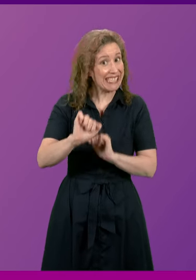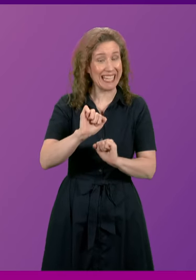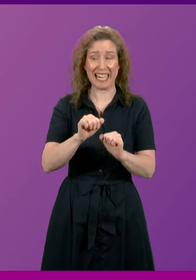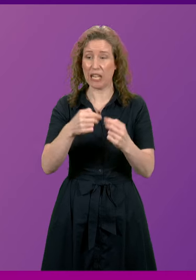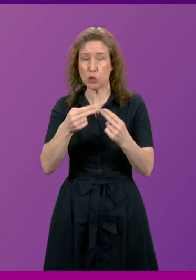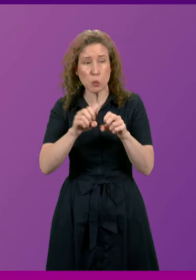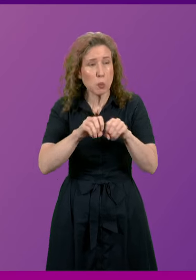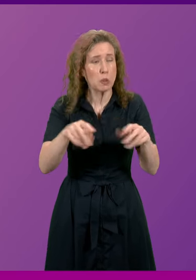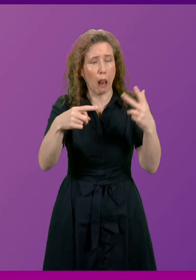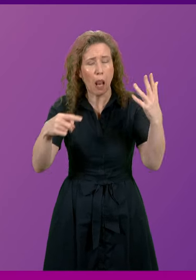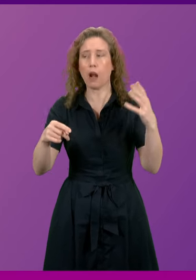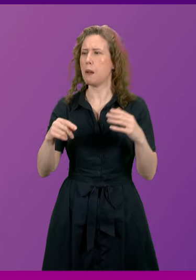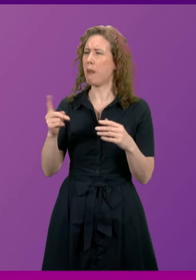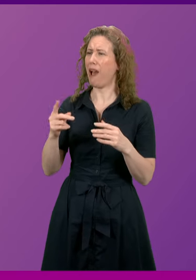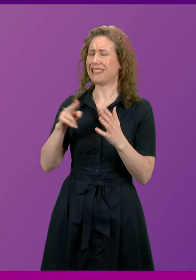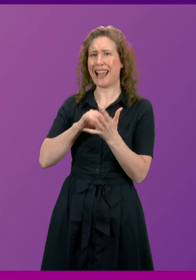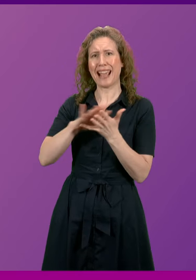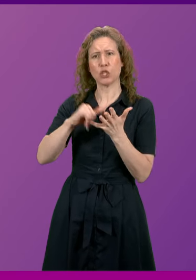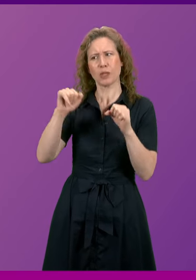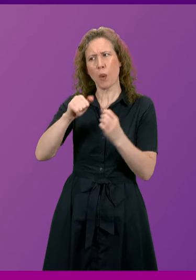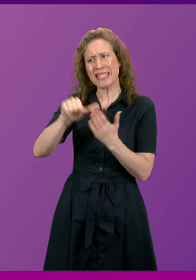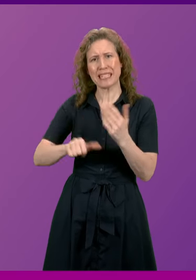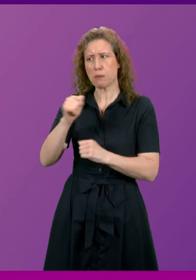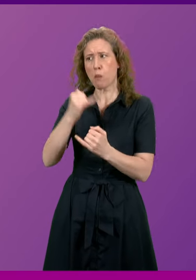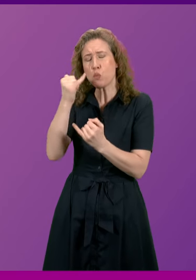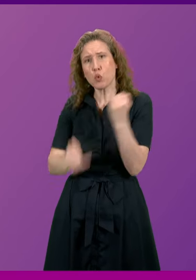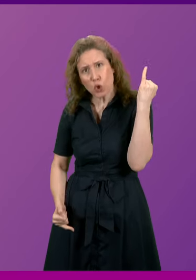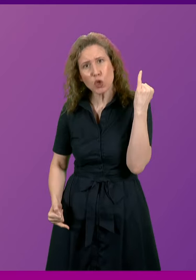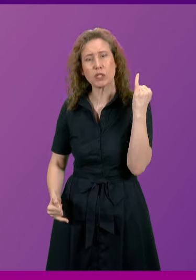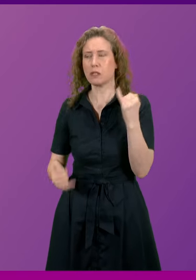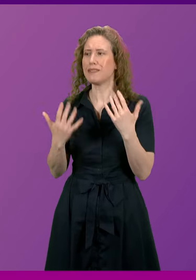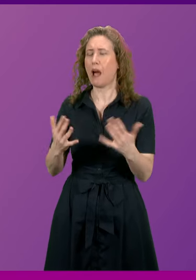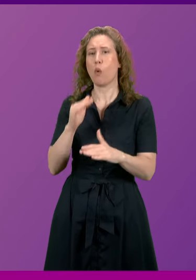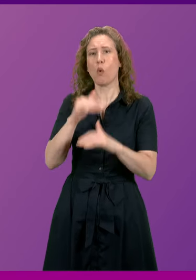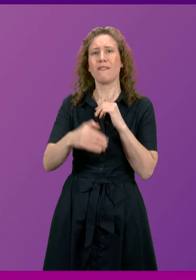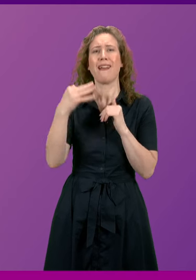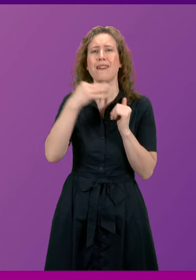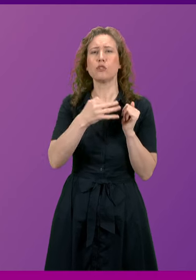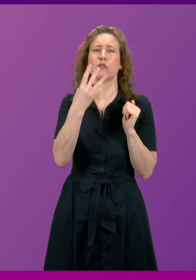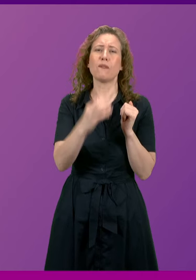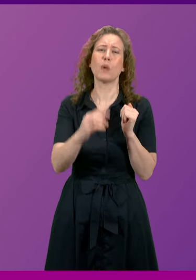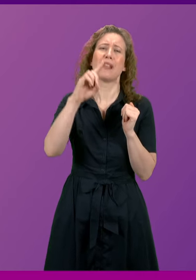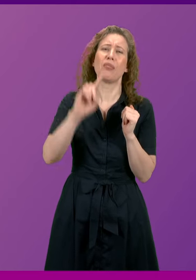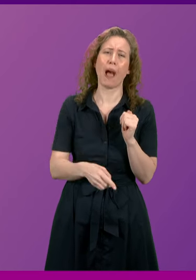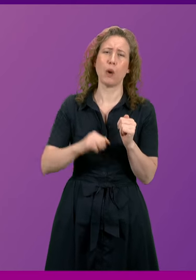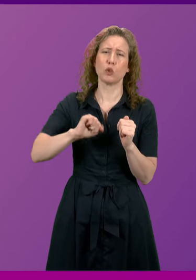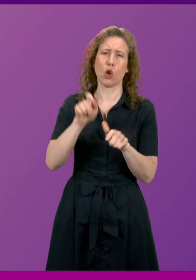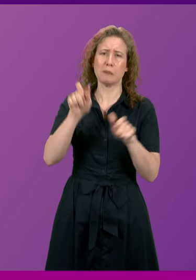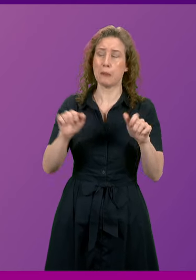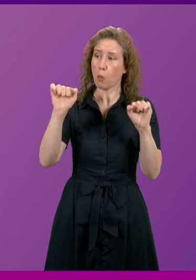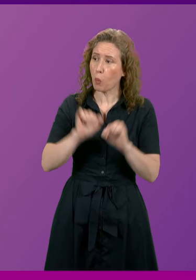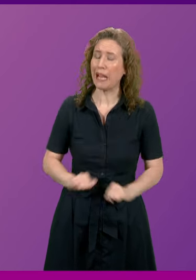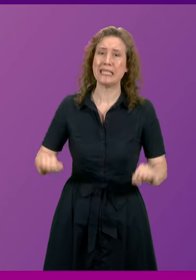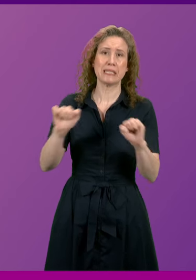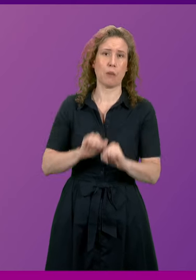waiting lists in Scotland reached a record high. Now over 840,000 Scots are stuck